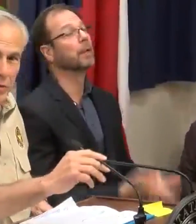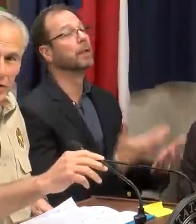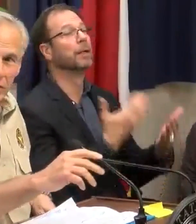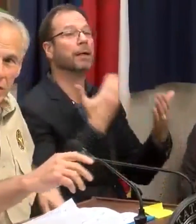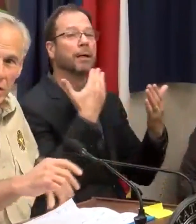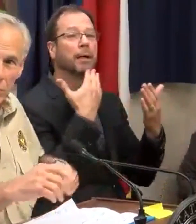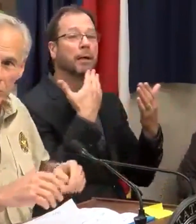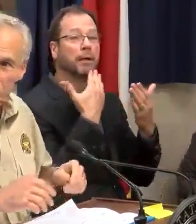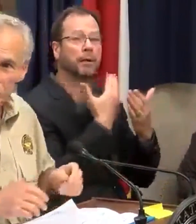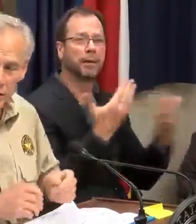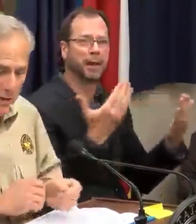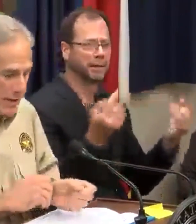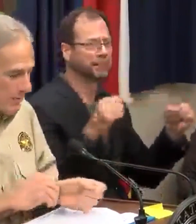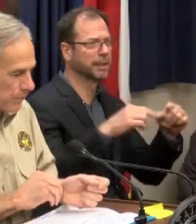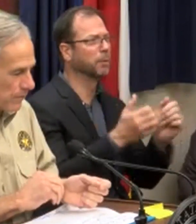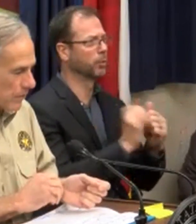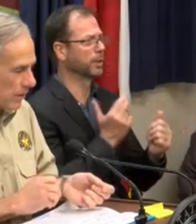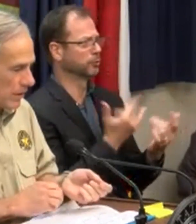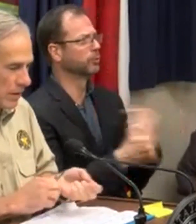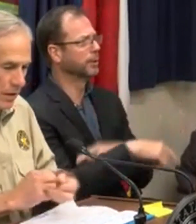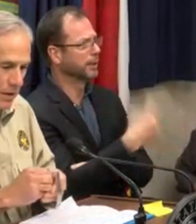Thank you all for being with us here today.